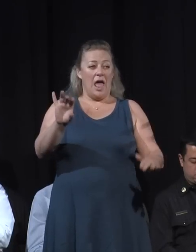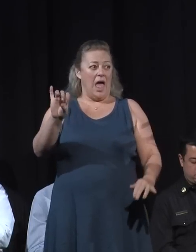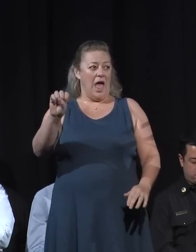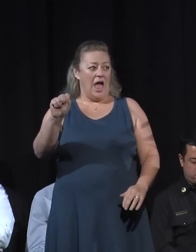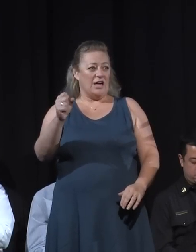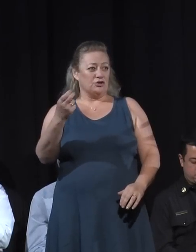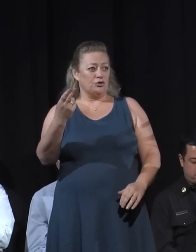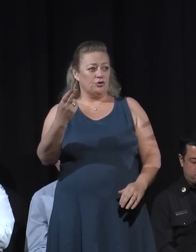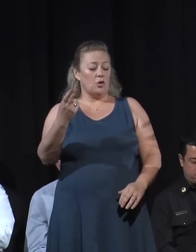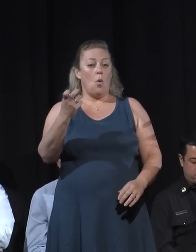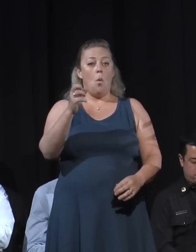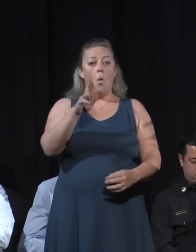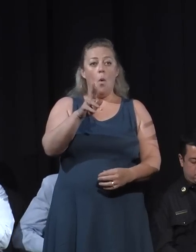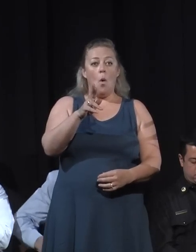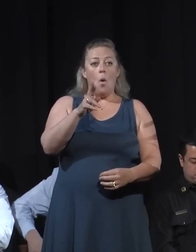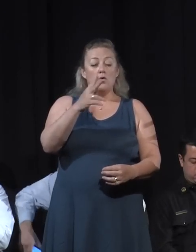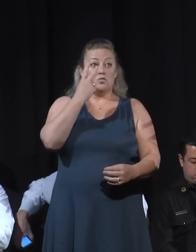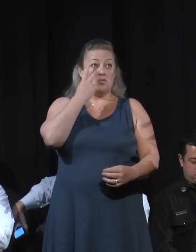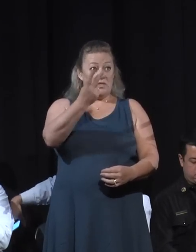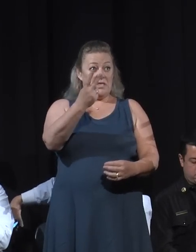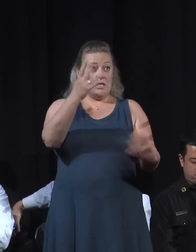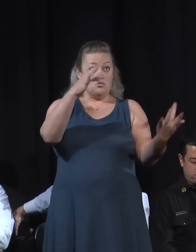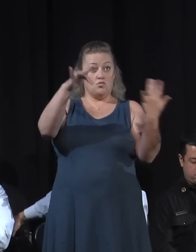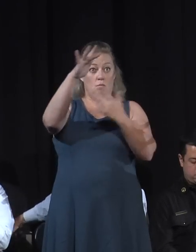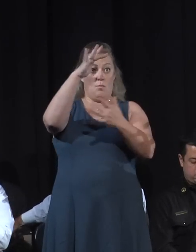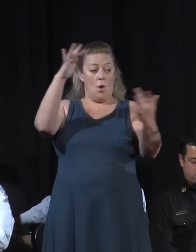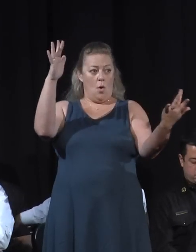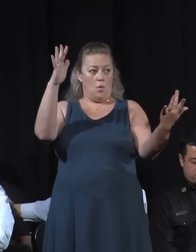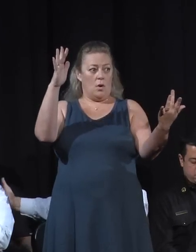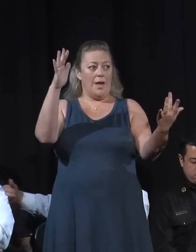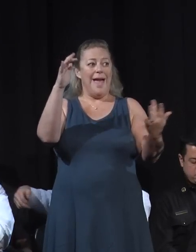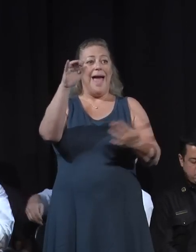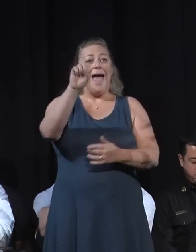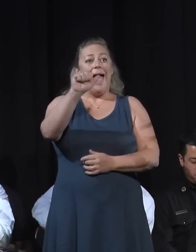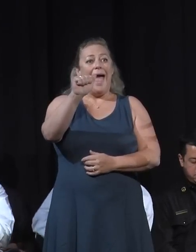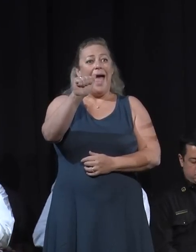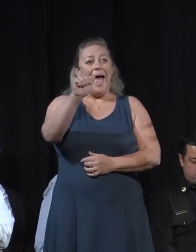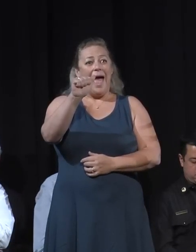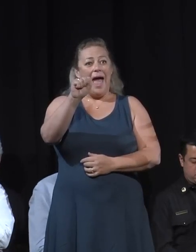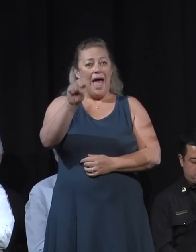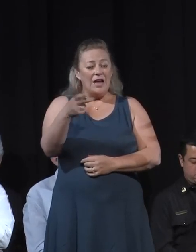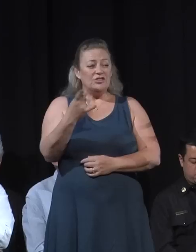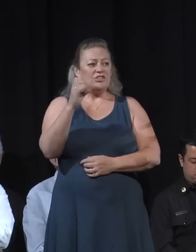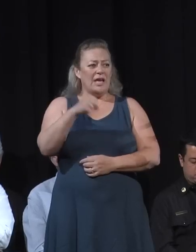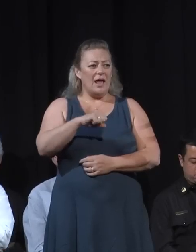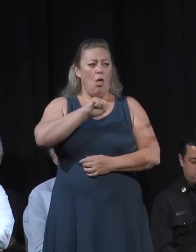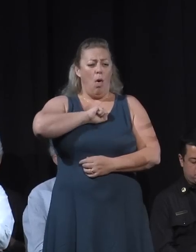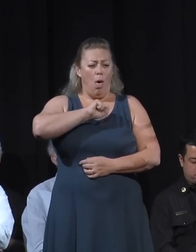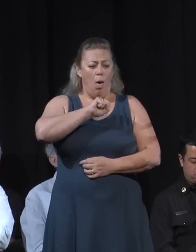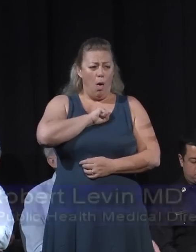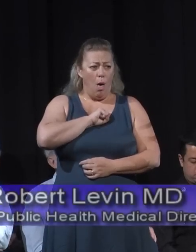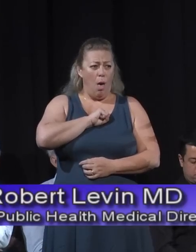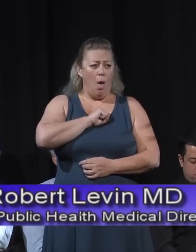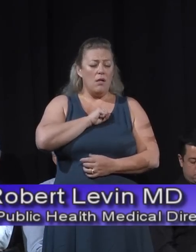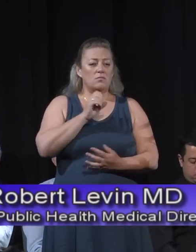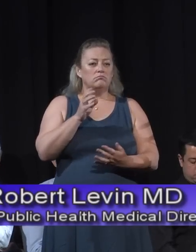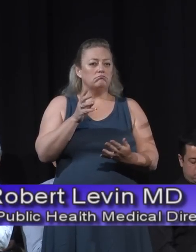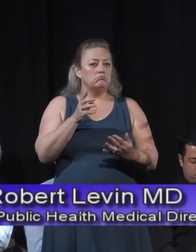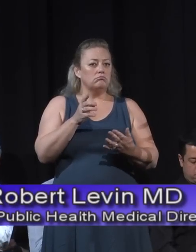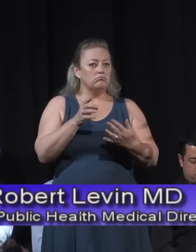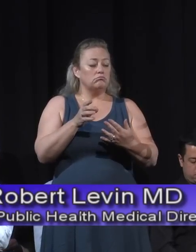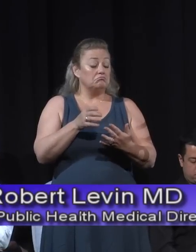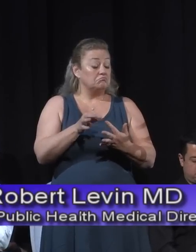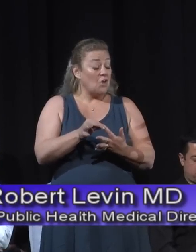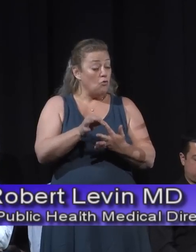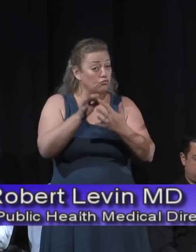Ash can be irritating to the skin, nose, and throat. It can cause coughing and rarely nosebleeds. Fine particles